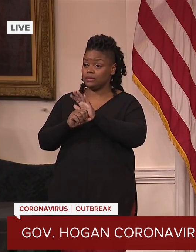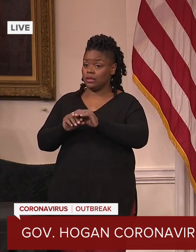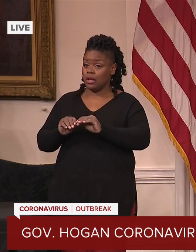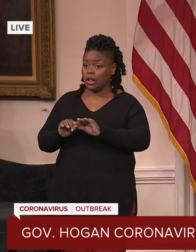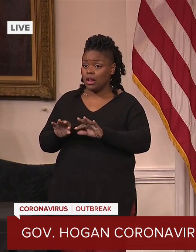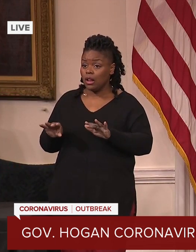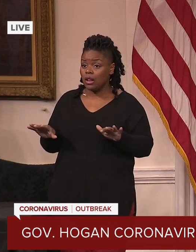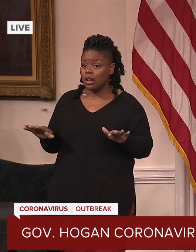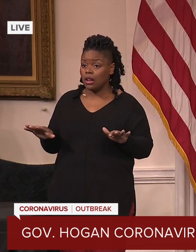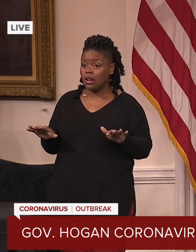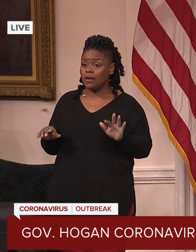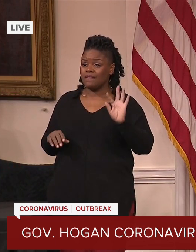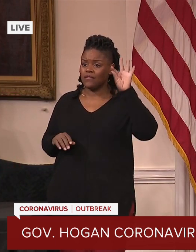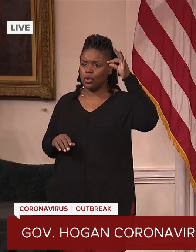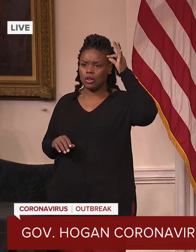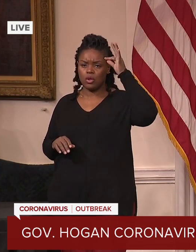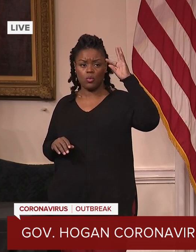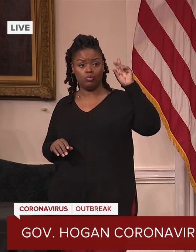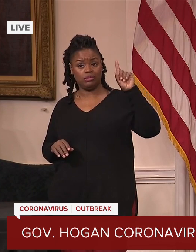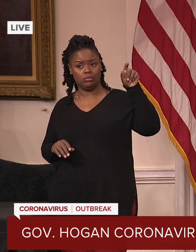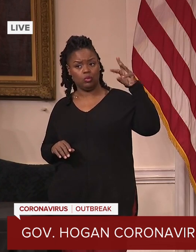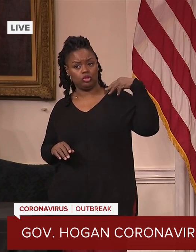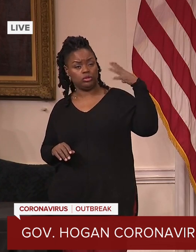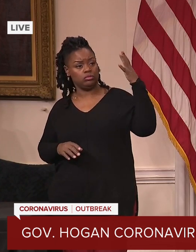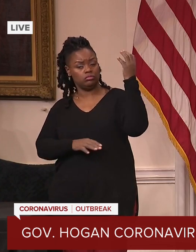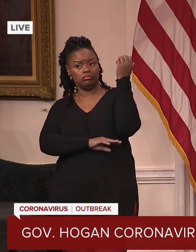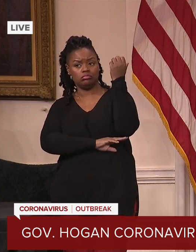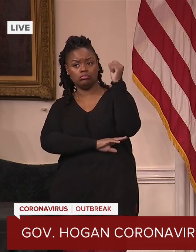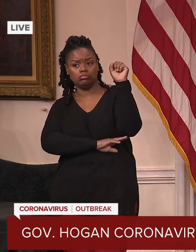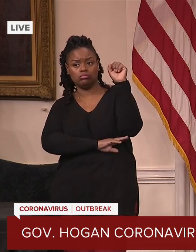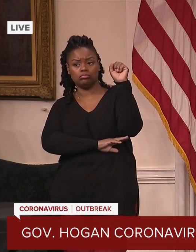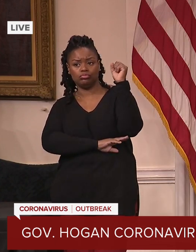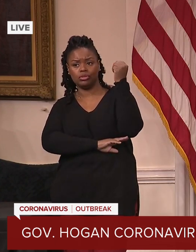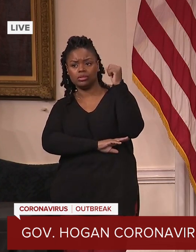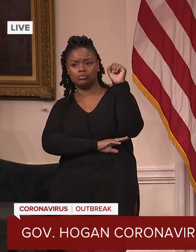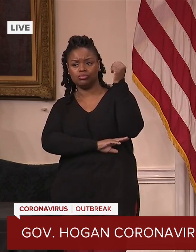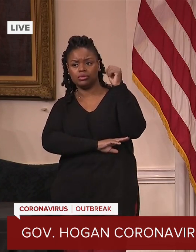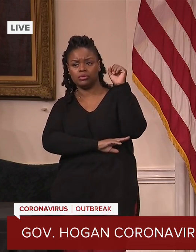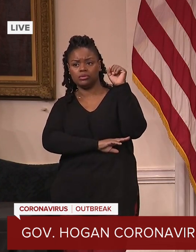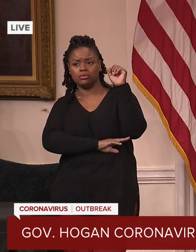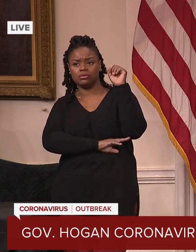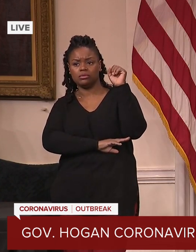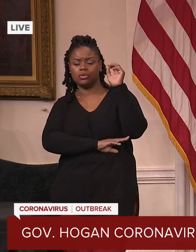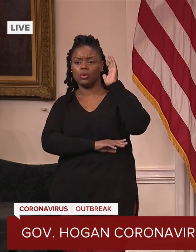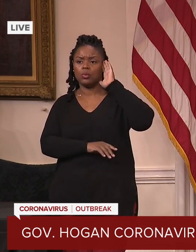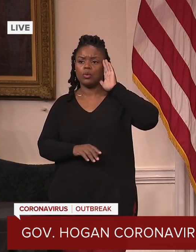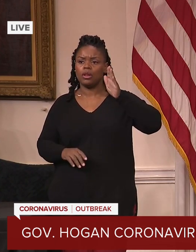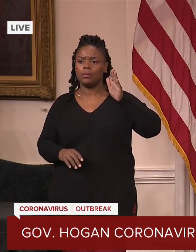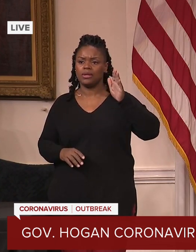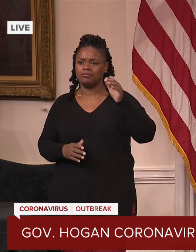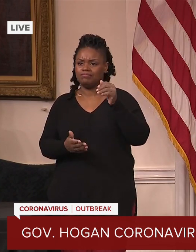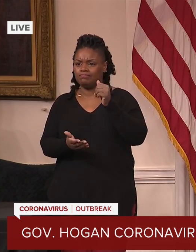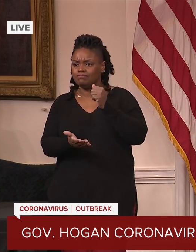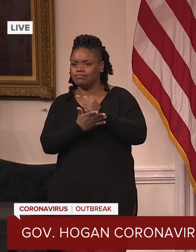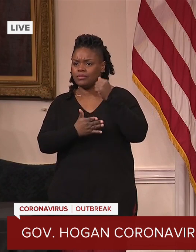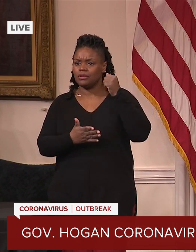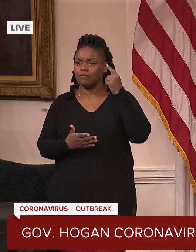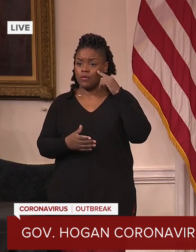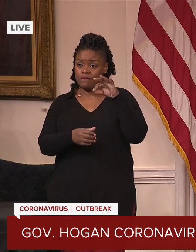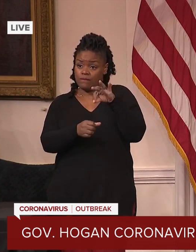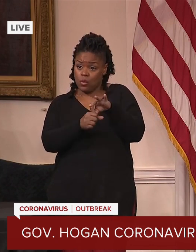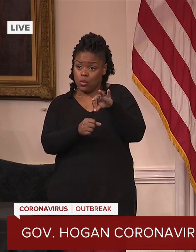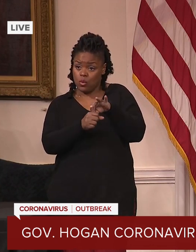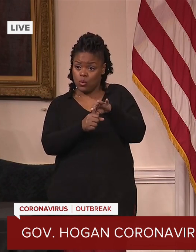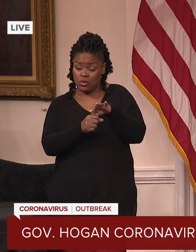Demonstrators on the streets of Washington tomorrow. There will be the certification of the Electoral College vote. 13 Republicans now in the